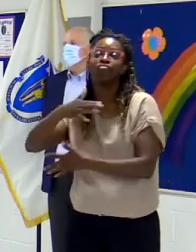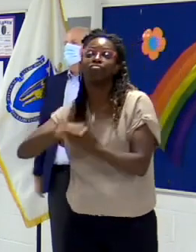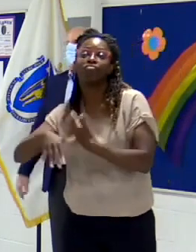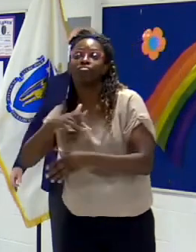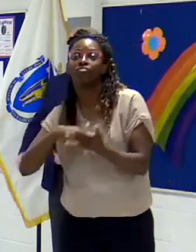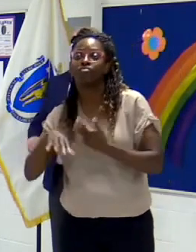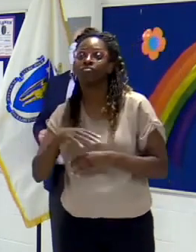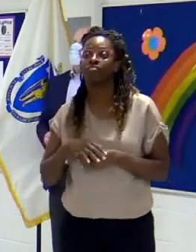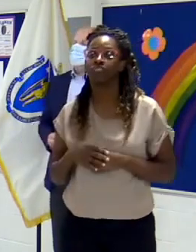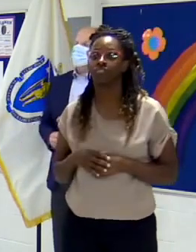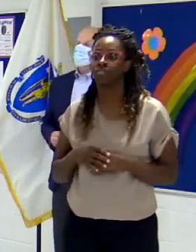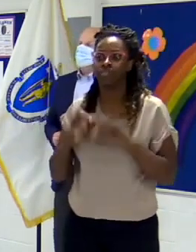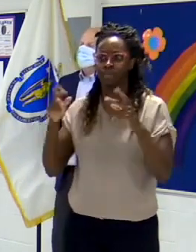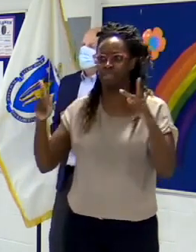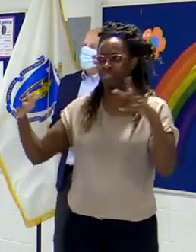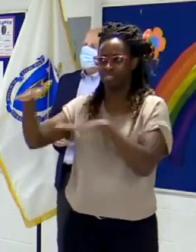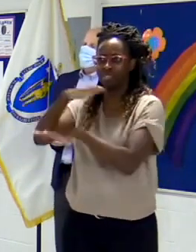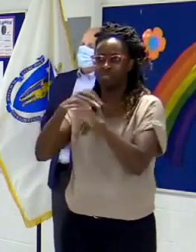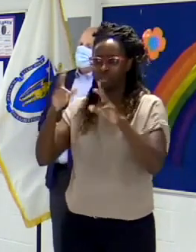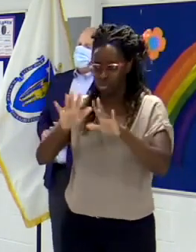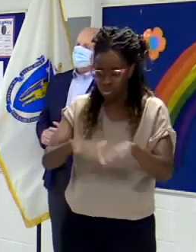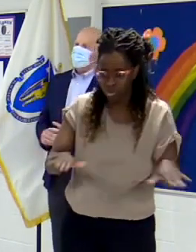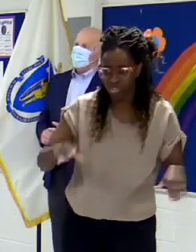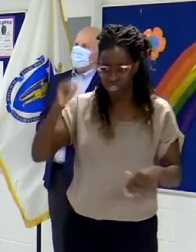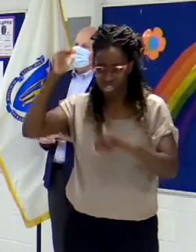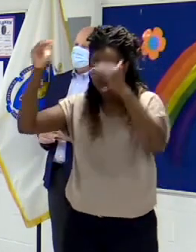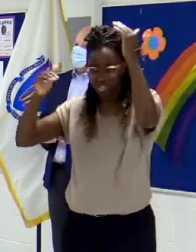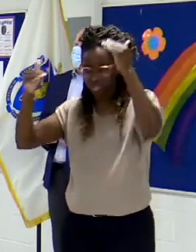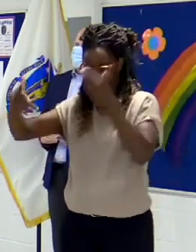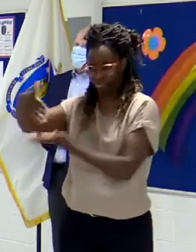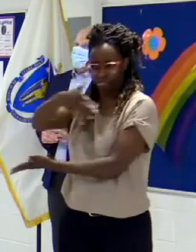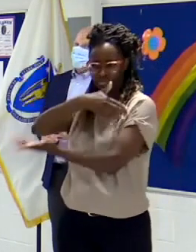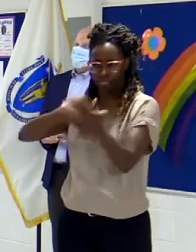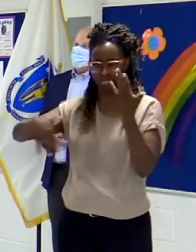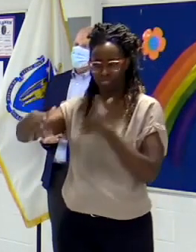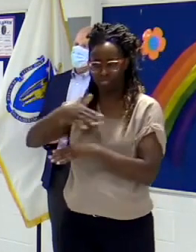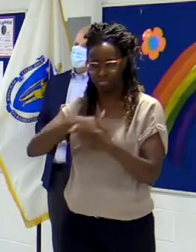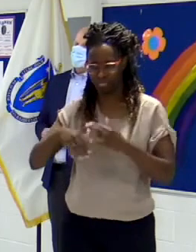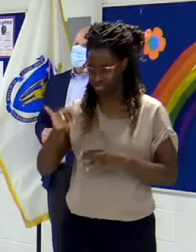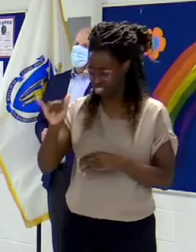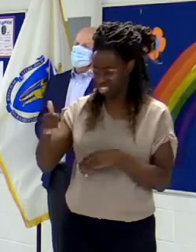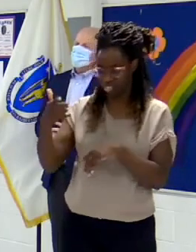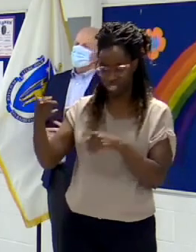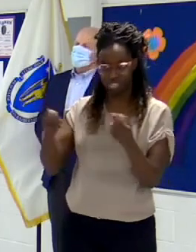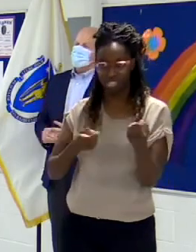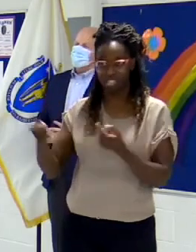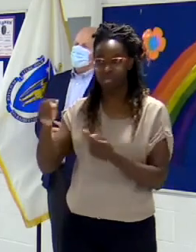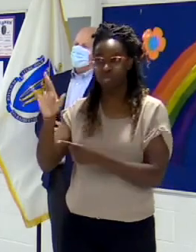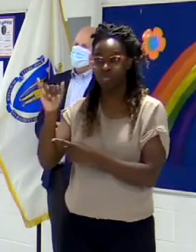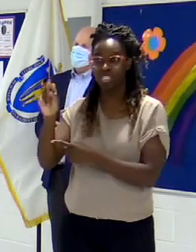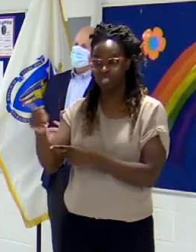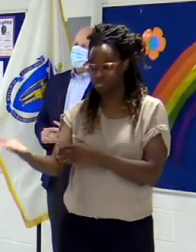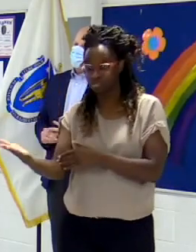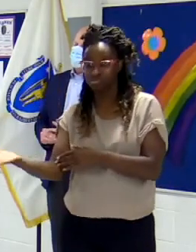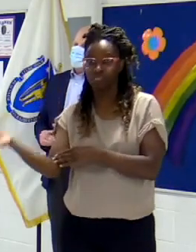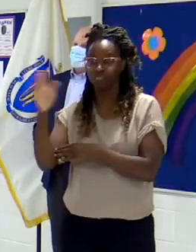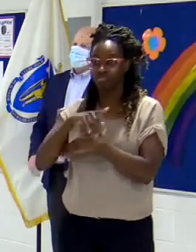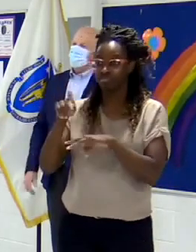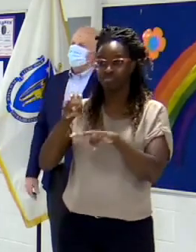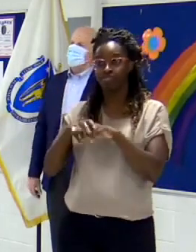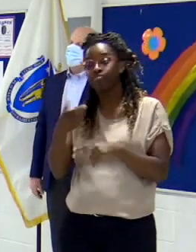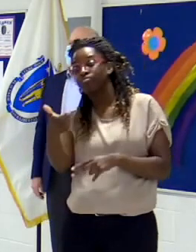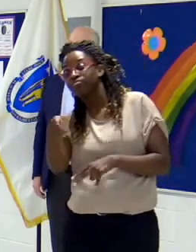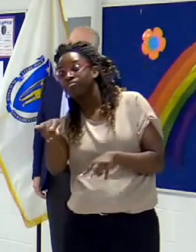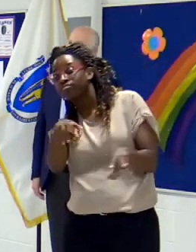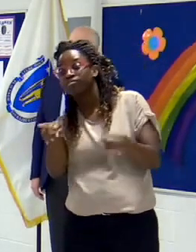groups of kids and adults would show up at a rink at seven o'clock in the morning and there would be games all day long. And, you